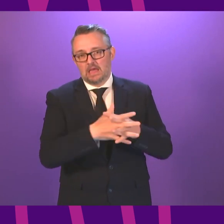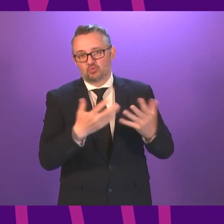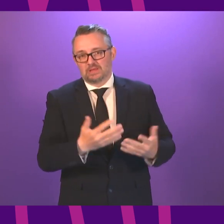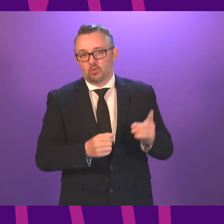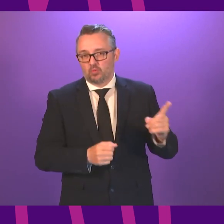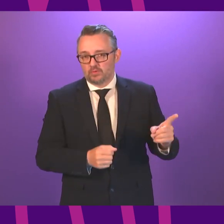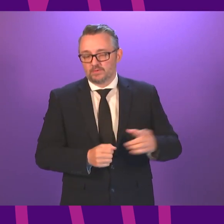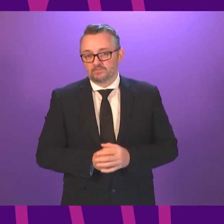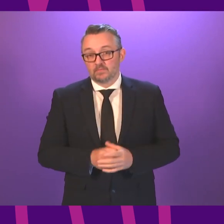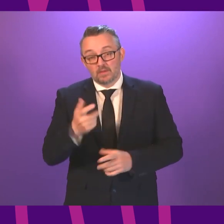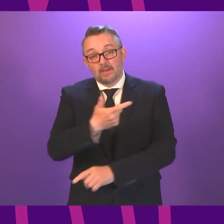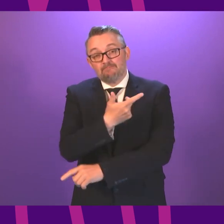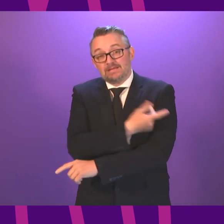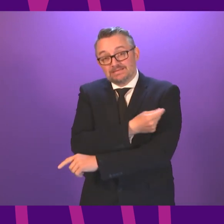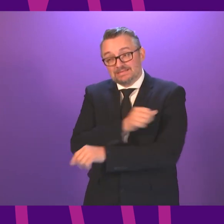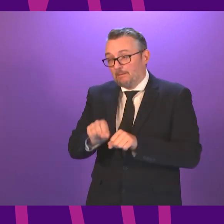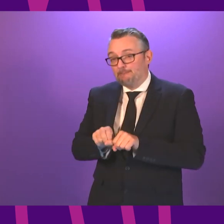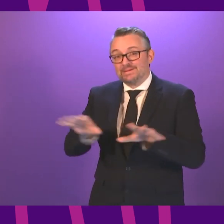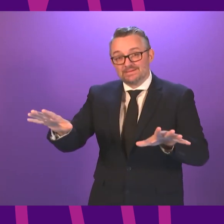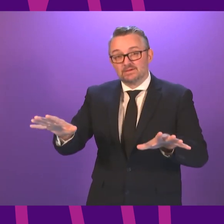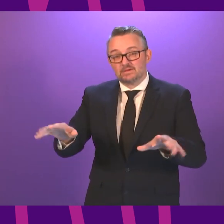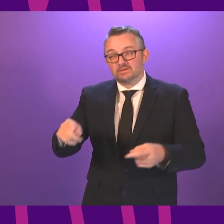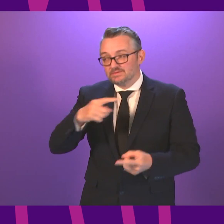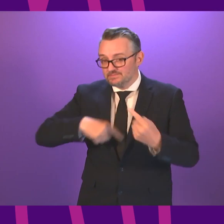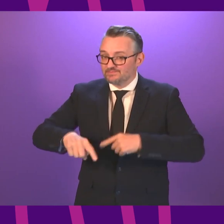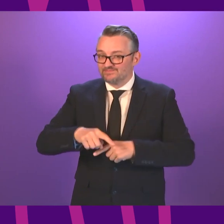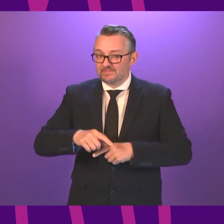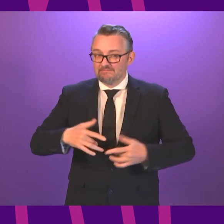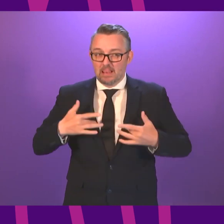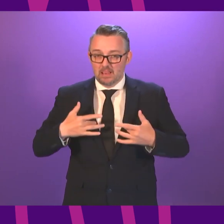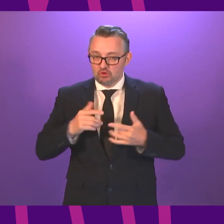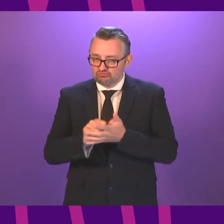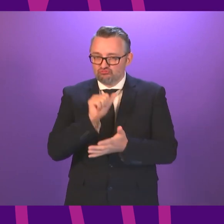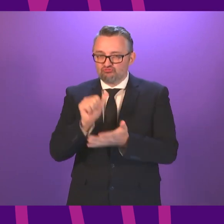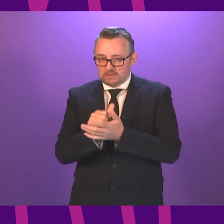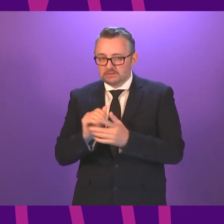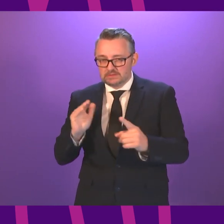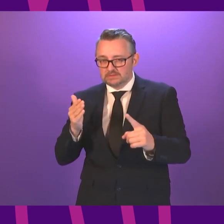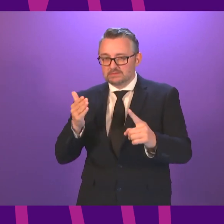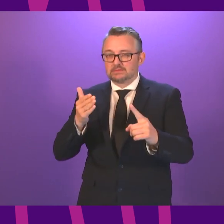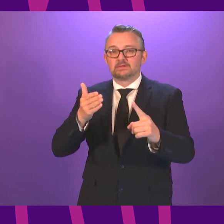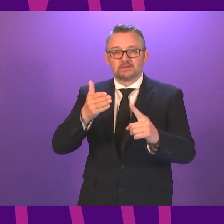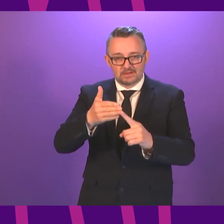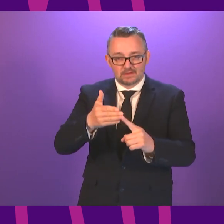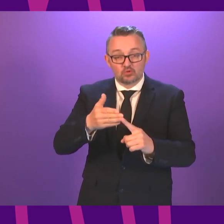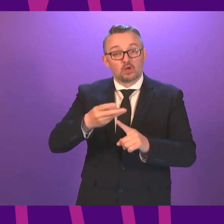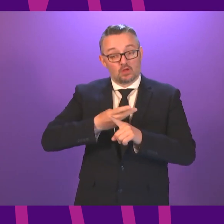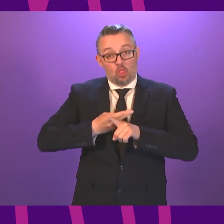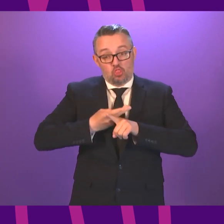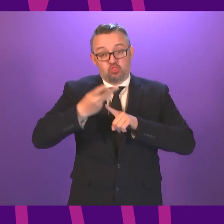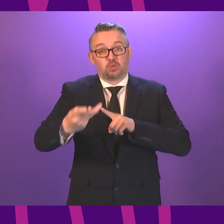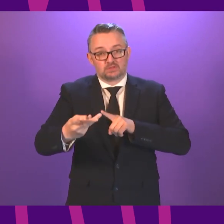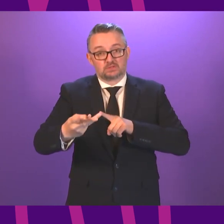vaccine rollout gives us firm hope that we are on the right track. So over the next three weeks, we will also set out